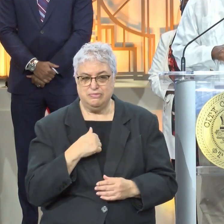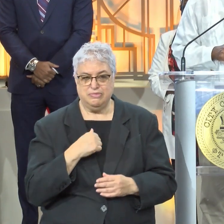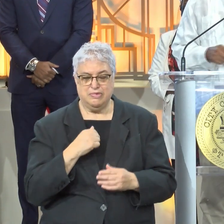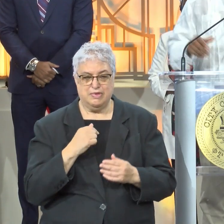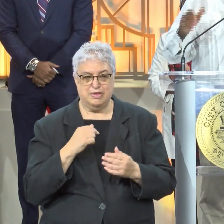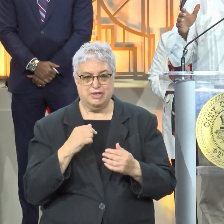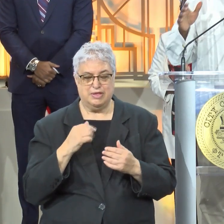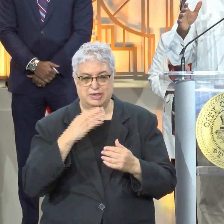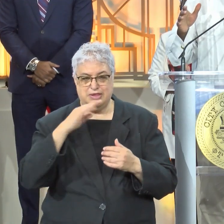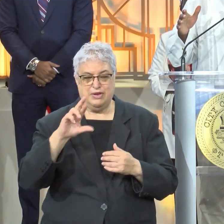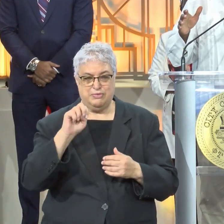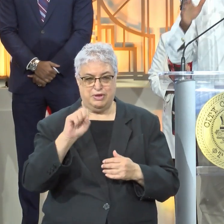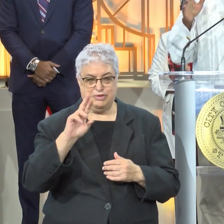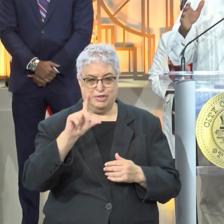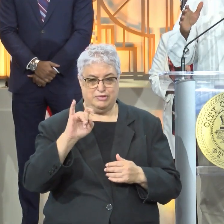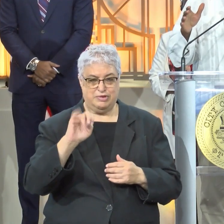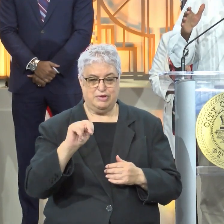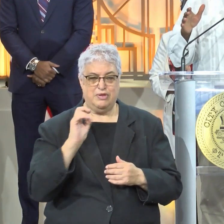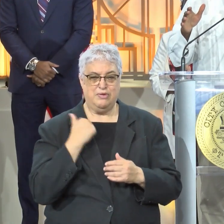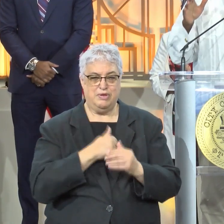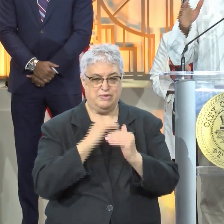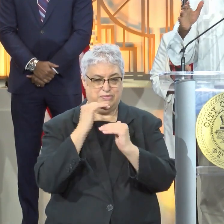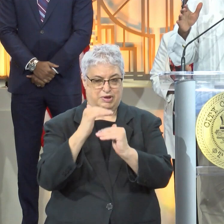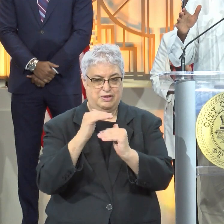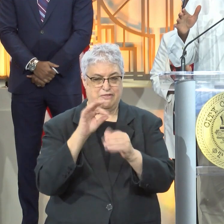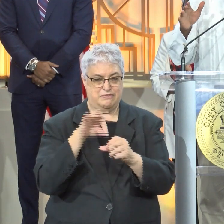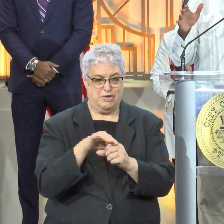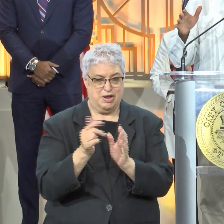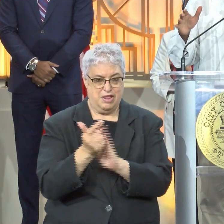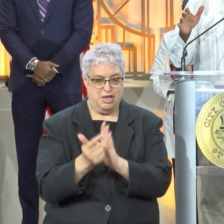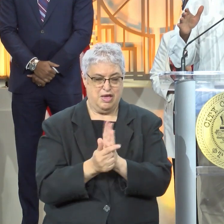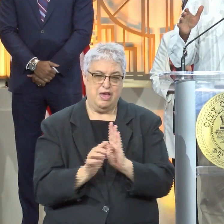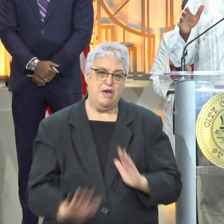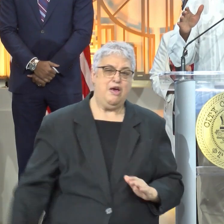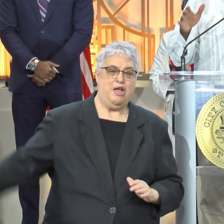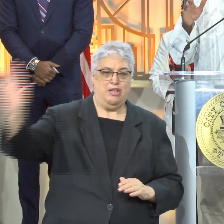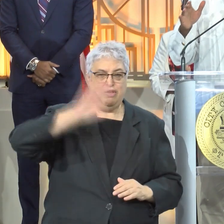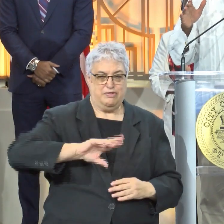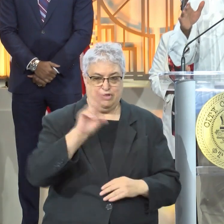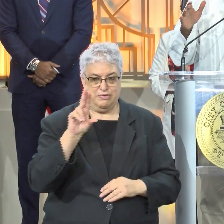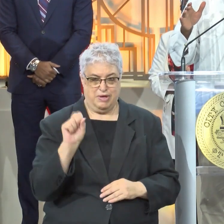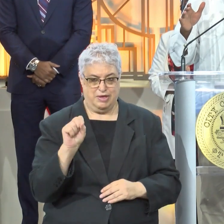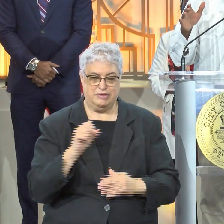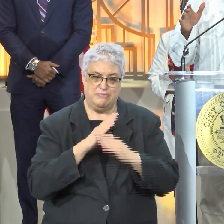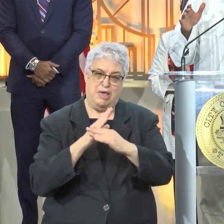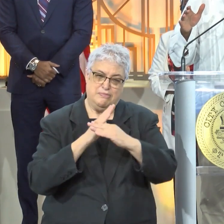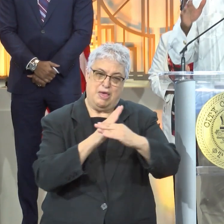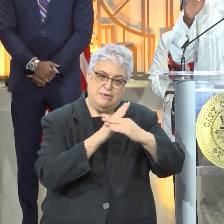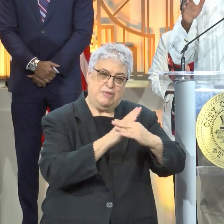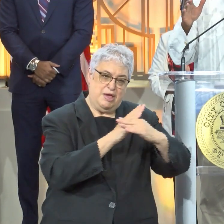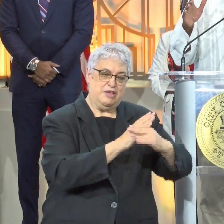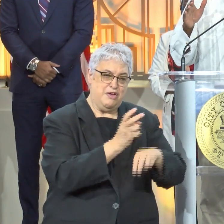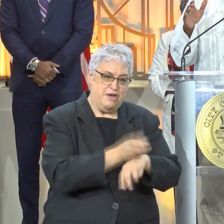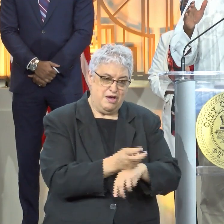send a resolution. But look, Texas has some of the most restrictive voter laws in the country. There are a lot of barriers that are put in place